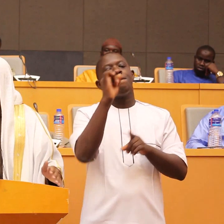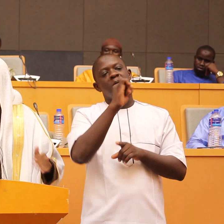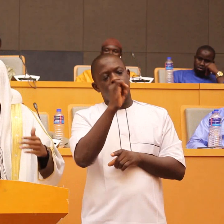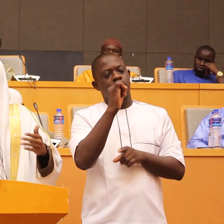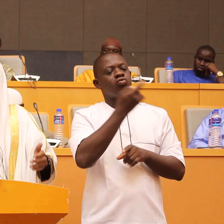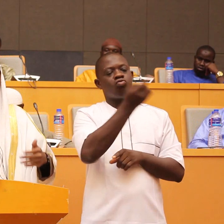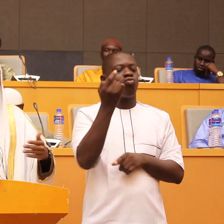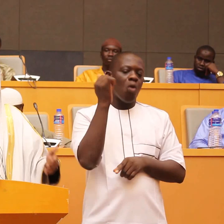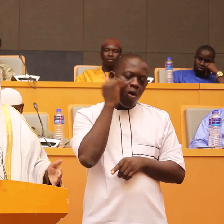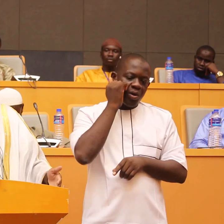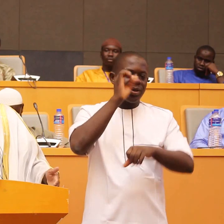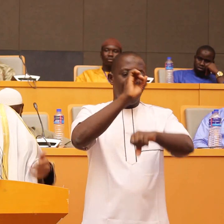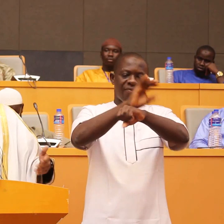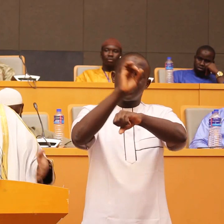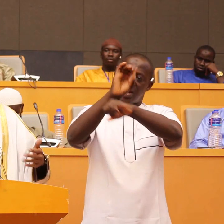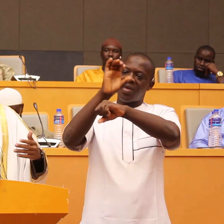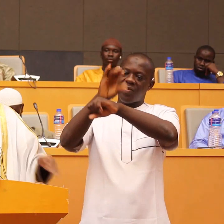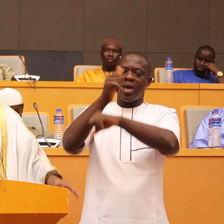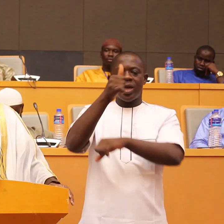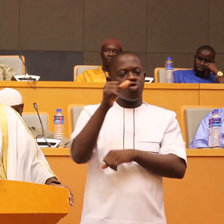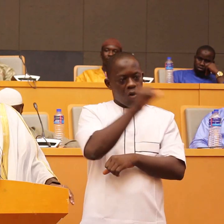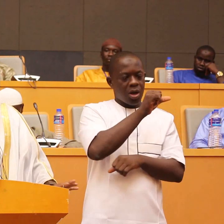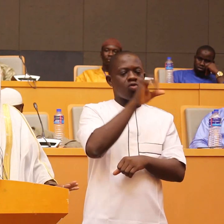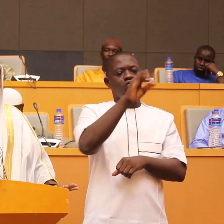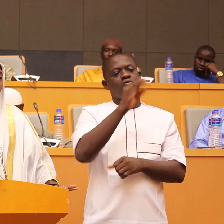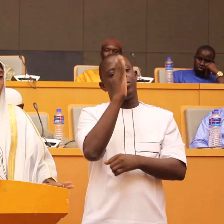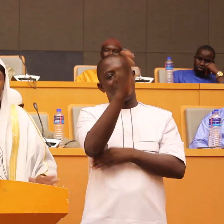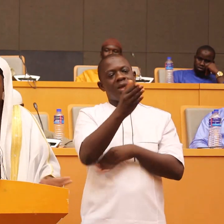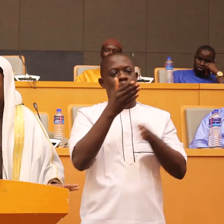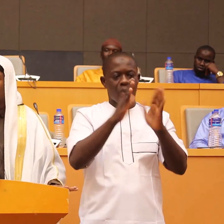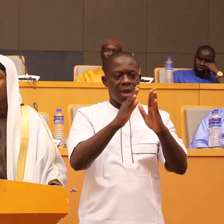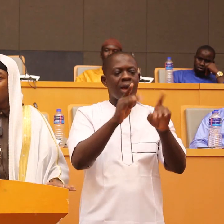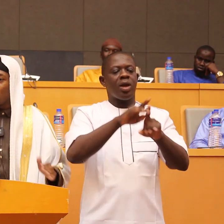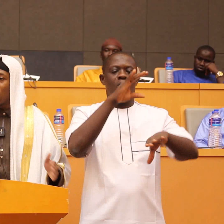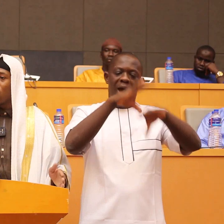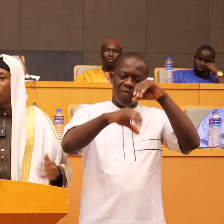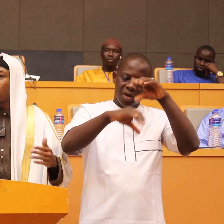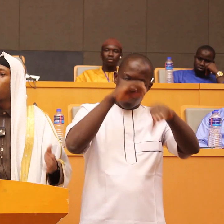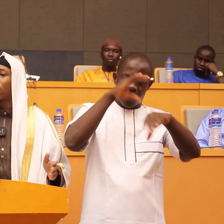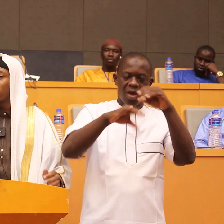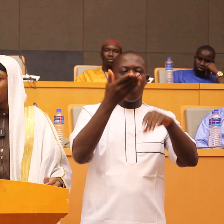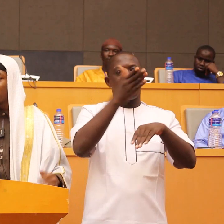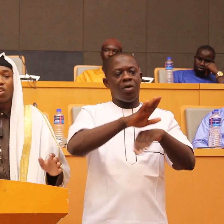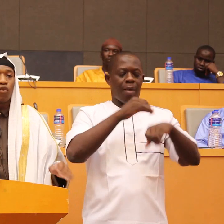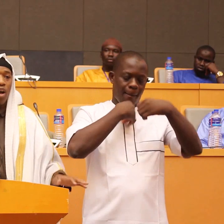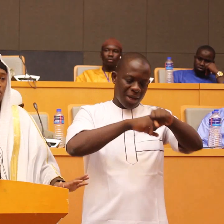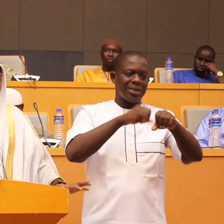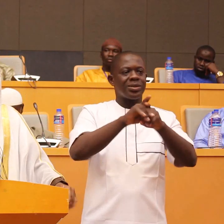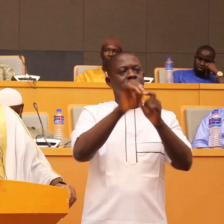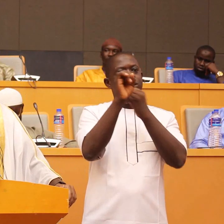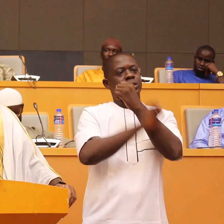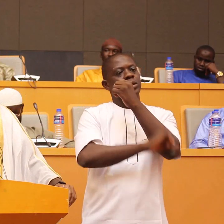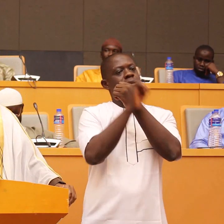you always advise one another to do right your deeds and also you avoid one another from practicing sinful